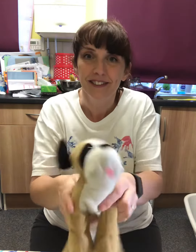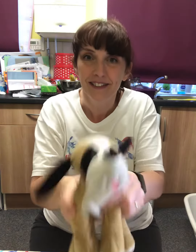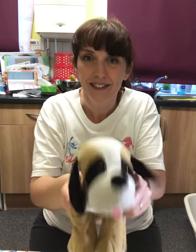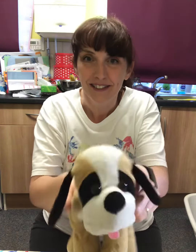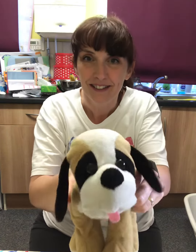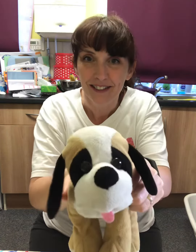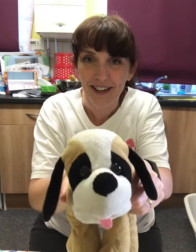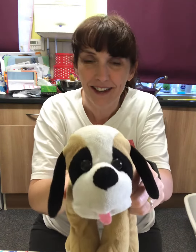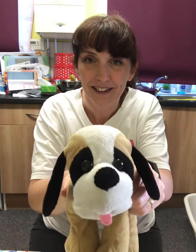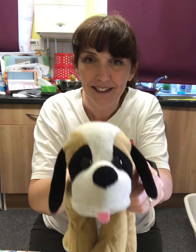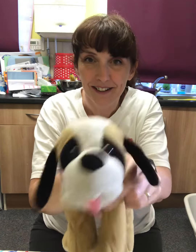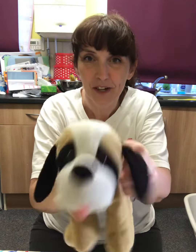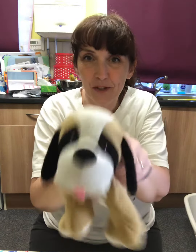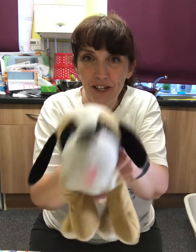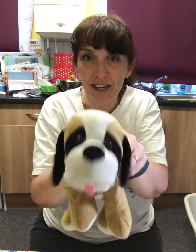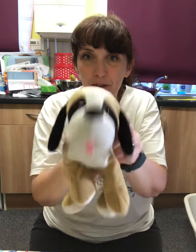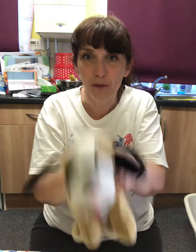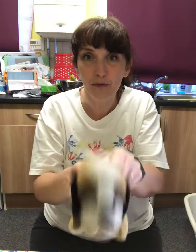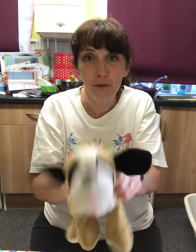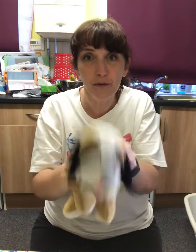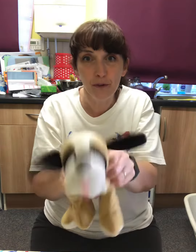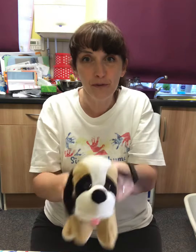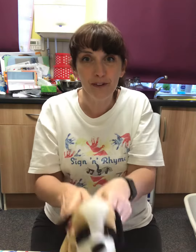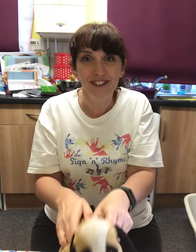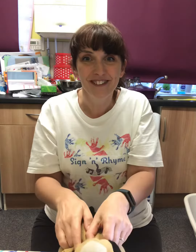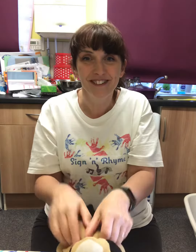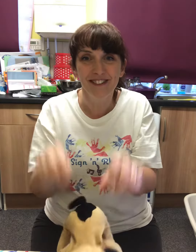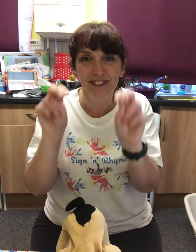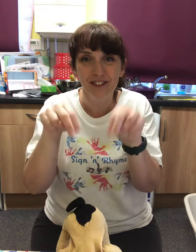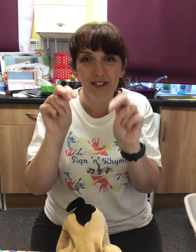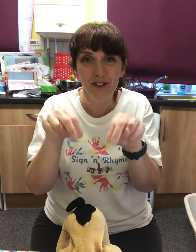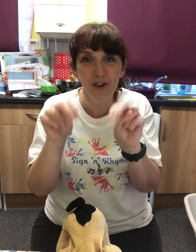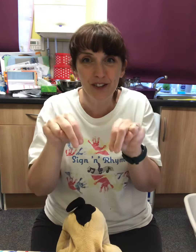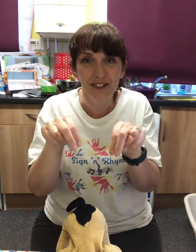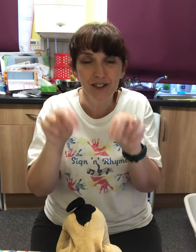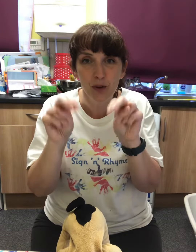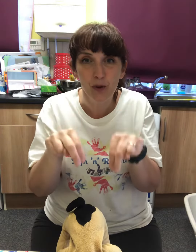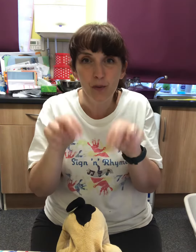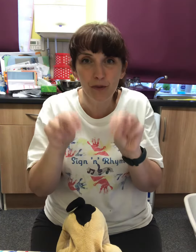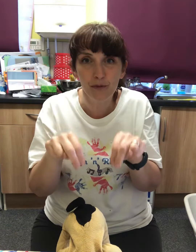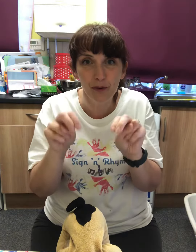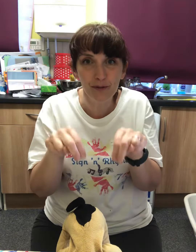A doggie. Woof woof woof. Dog. Woof woof.